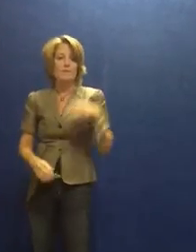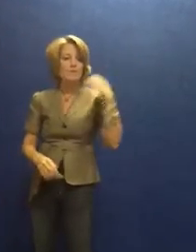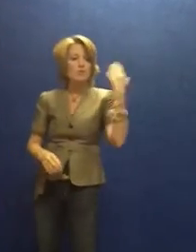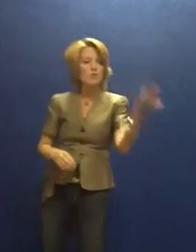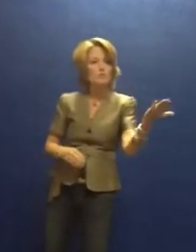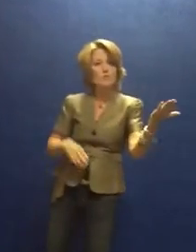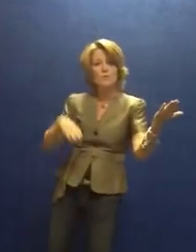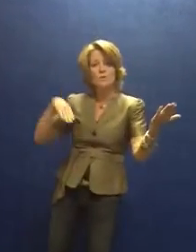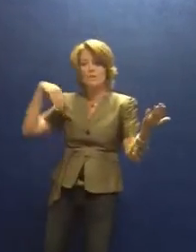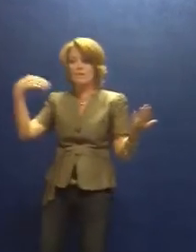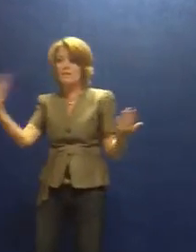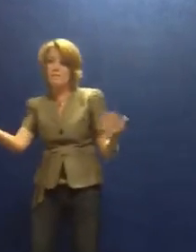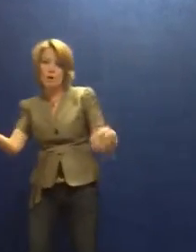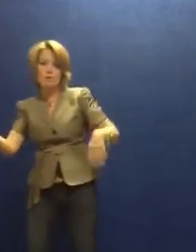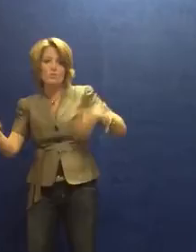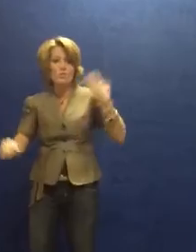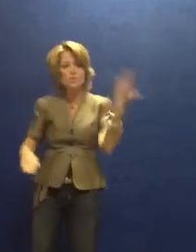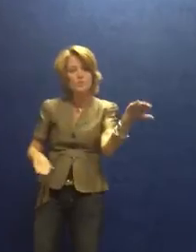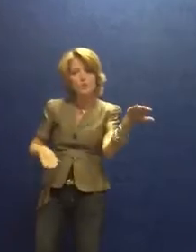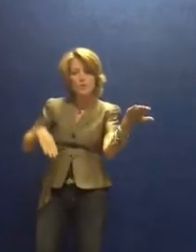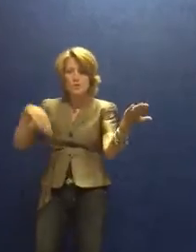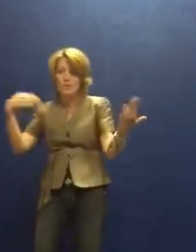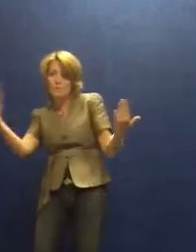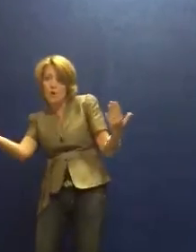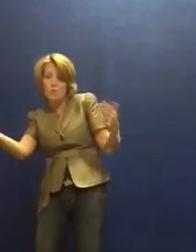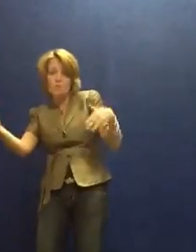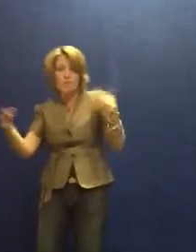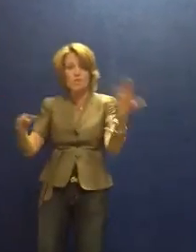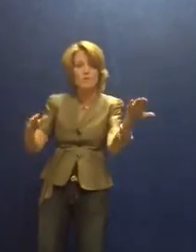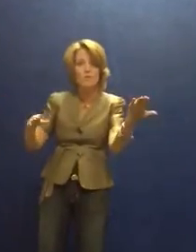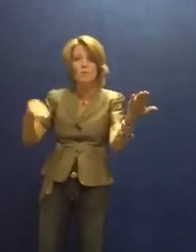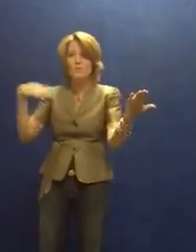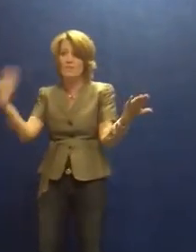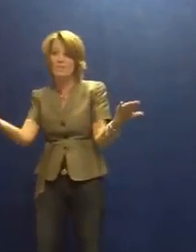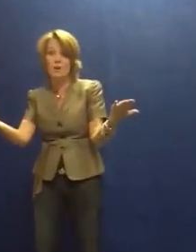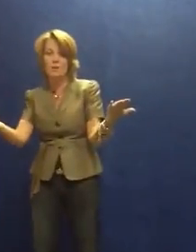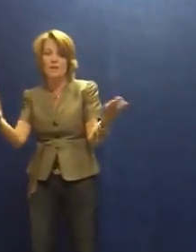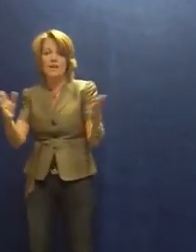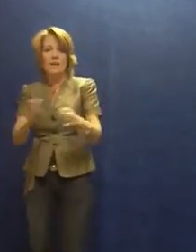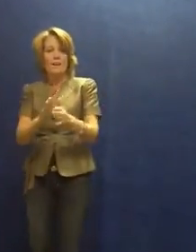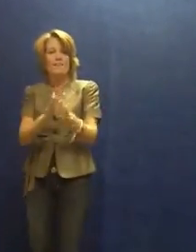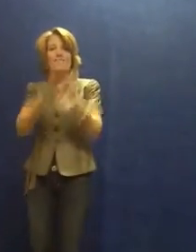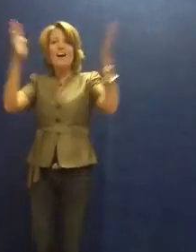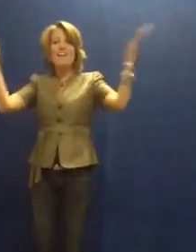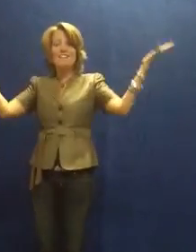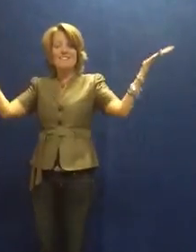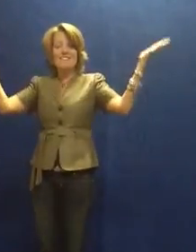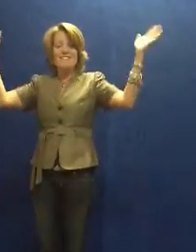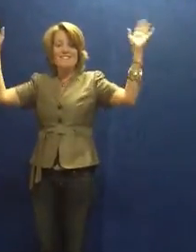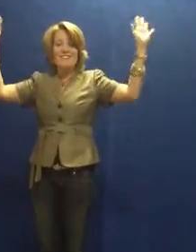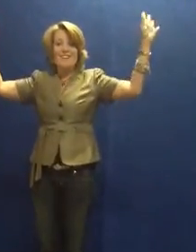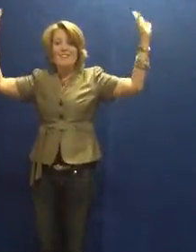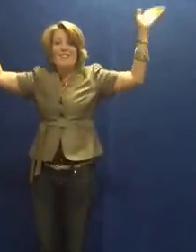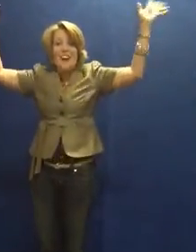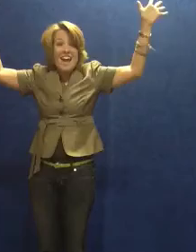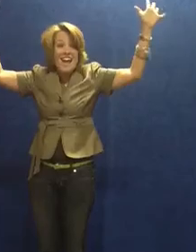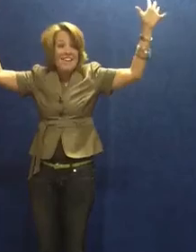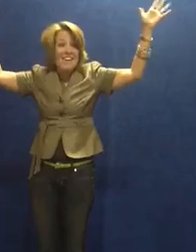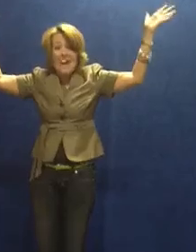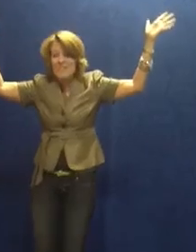She drew, he wrote. She drew, he wrote. She drew, he wrote. Finally, she yells, Hooray! We have